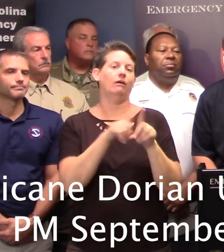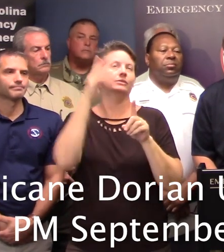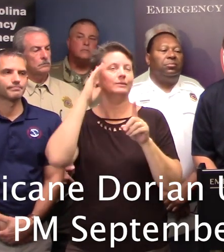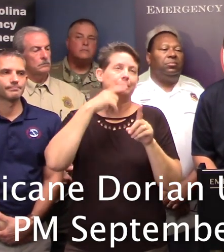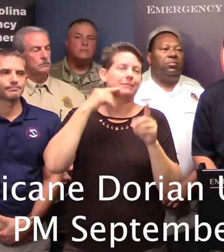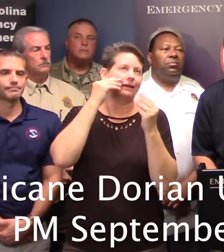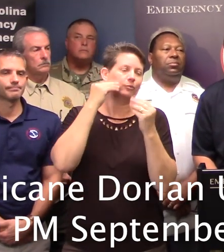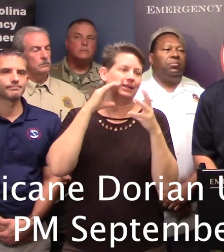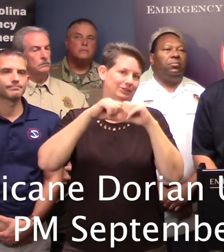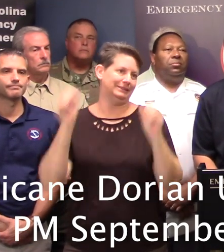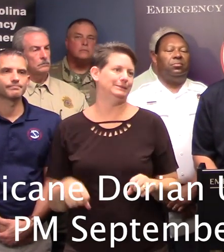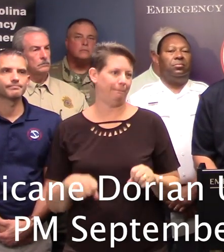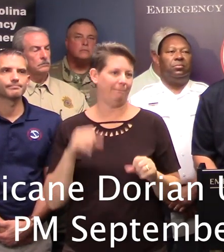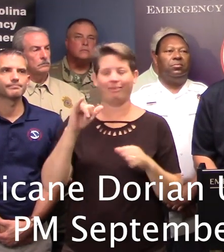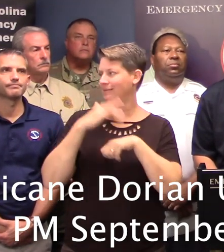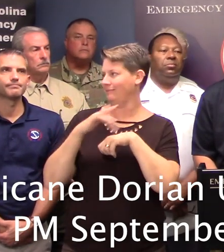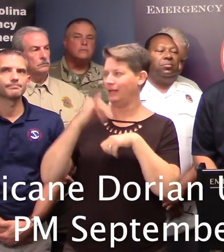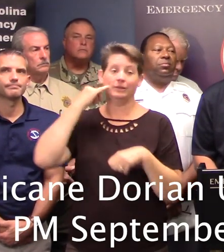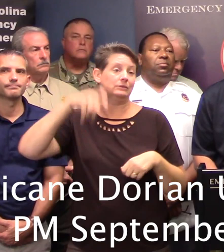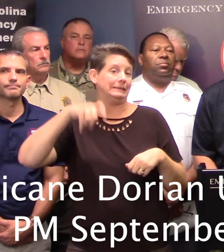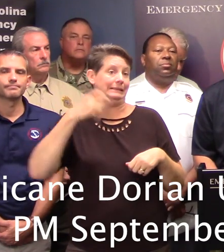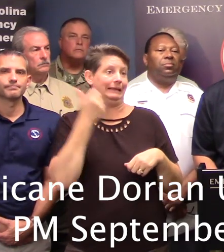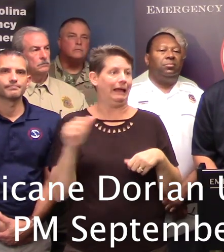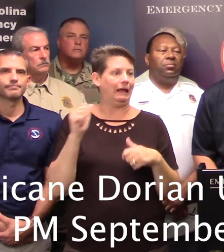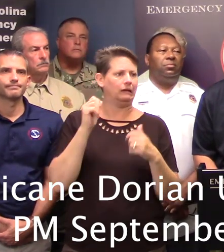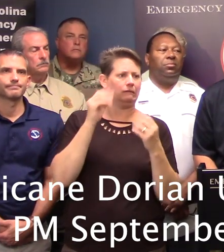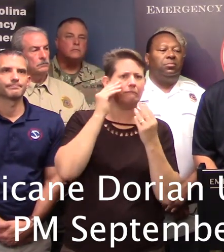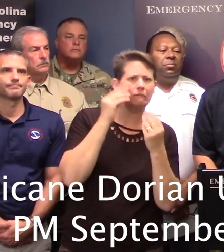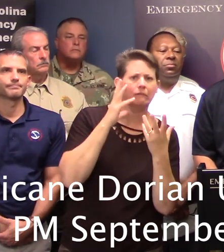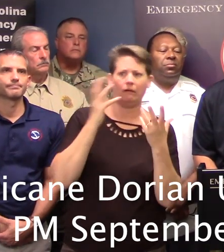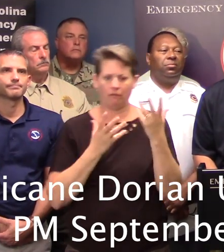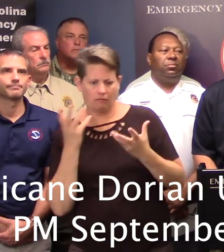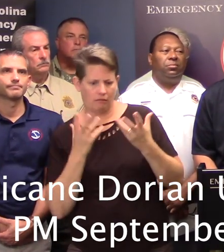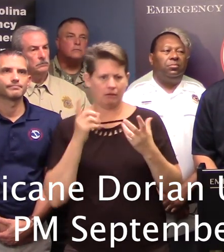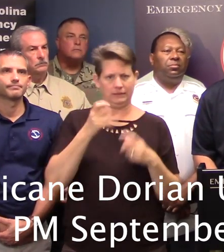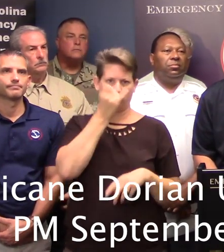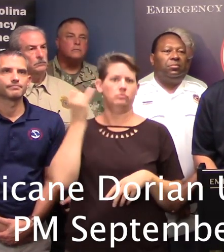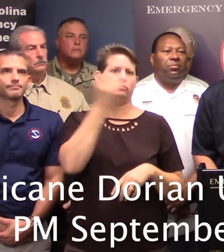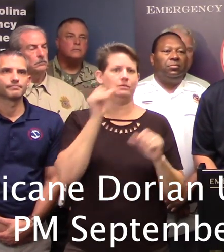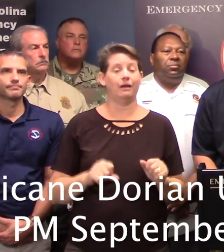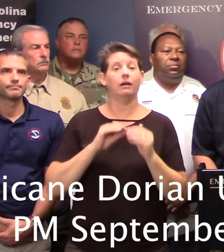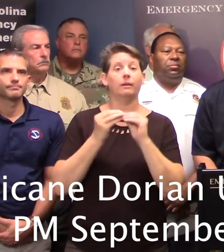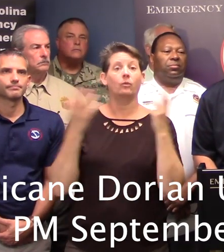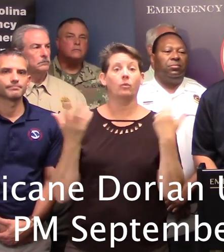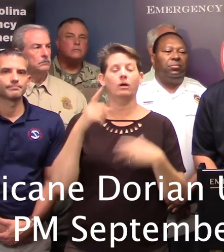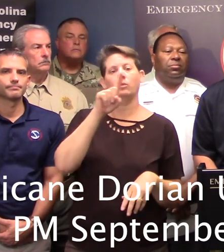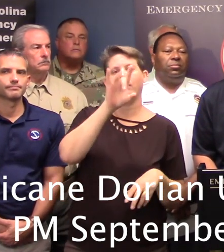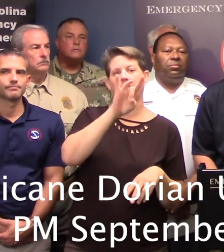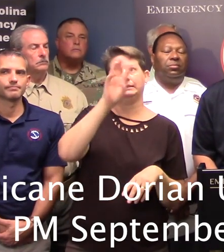as the Public Information Phone System, and that's available if you need any evacuation or sheltering information. And the number is 1